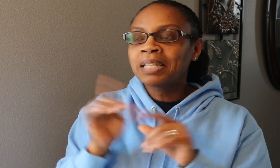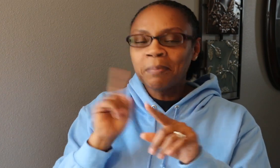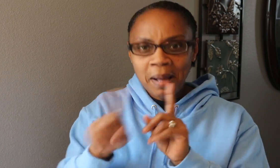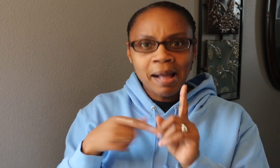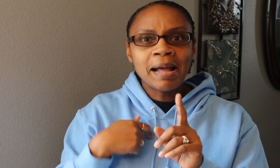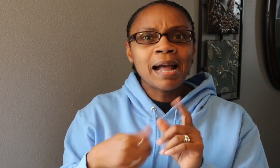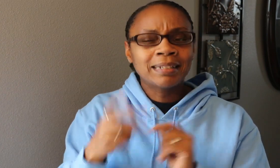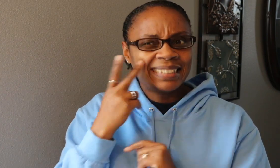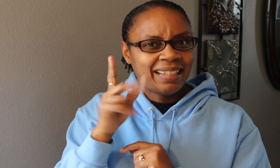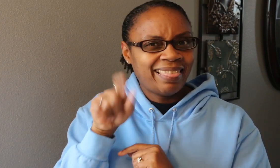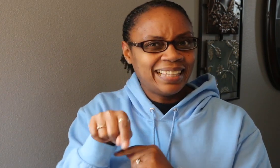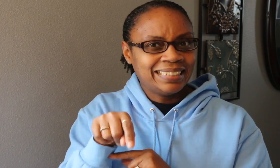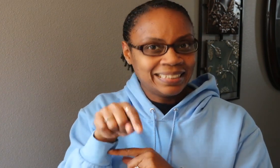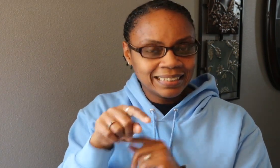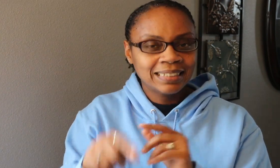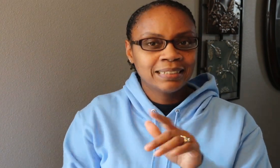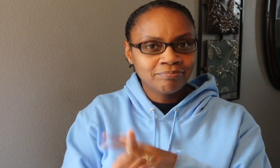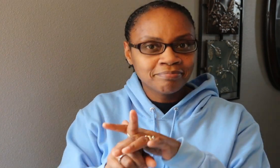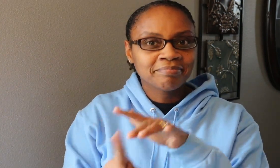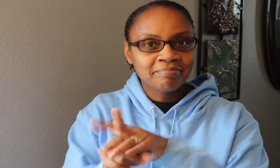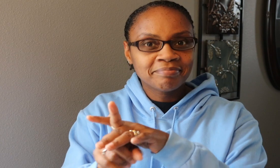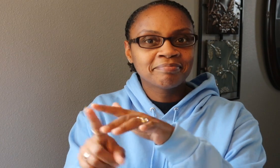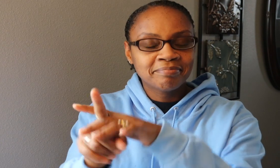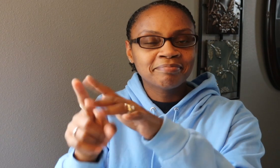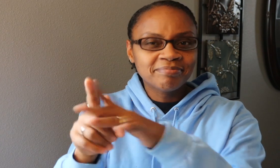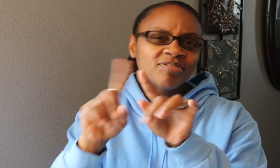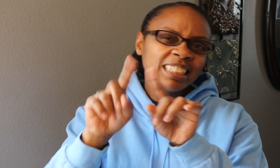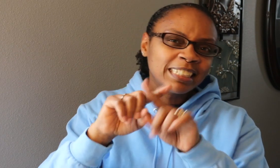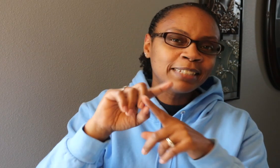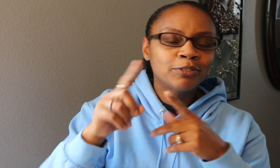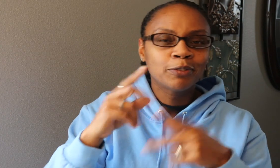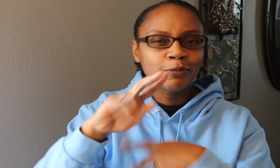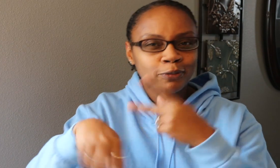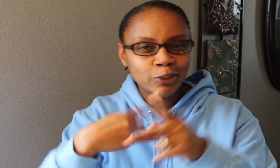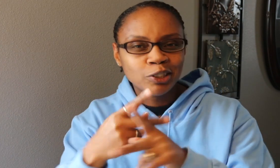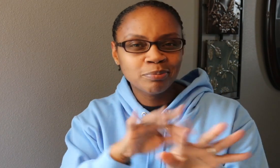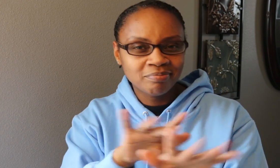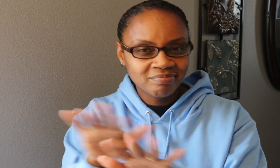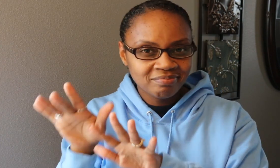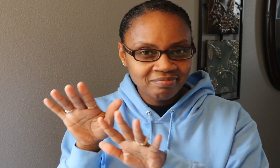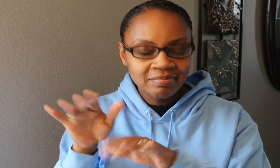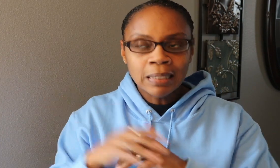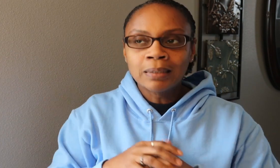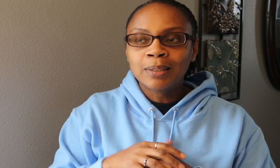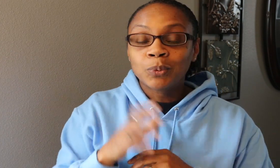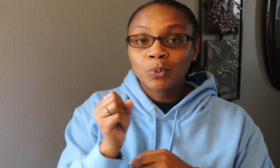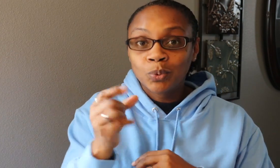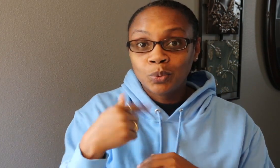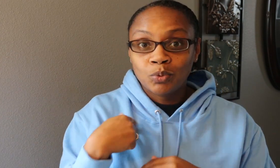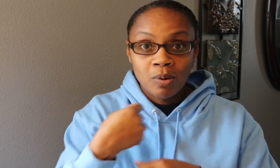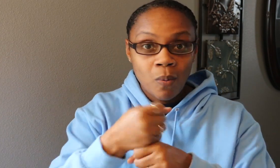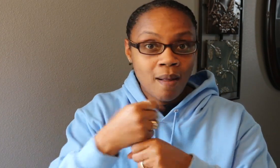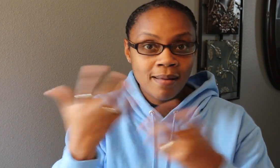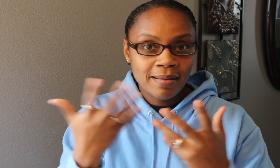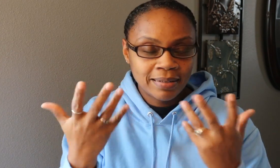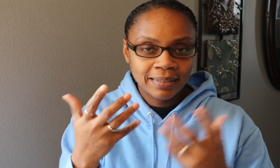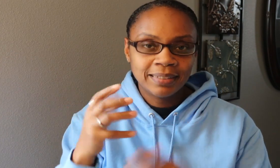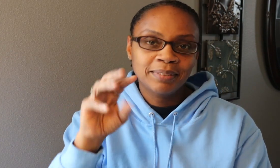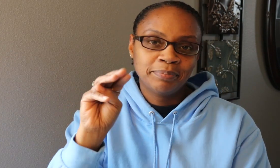you know, every so often. And this is one that I kept seeing popping up, so I was looking up different DIYs. So,